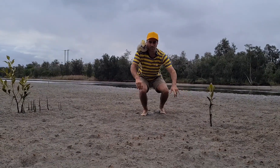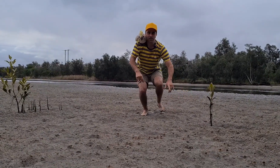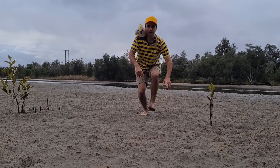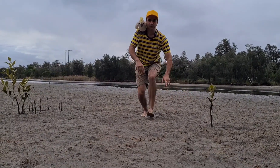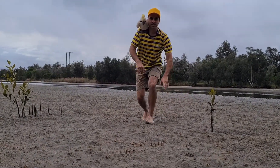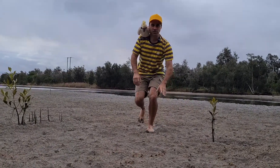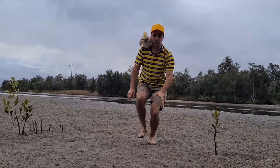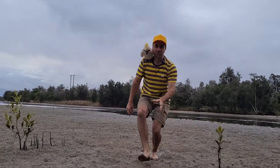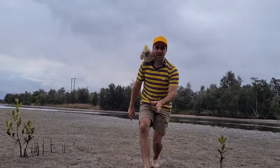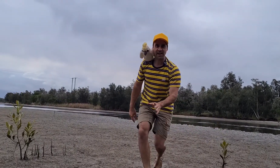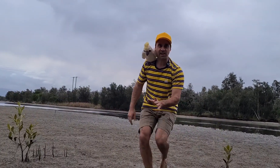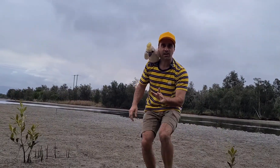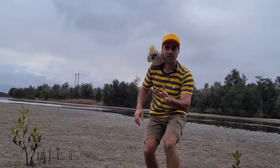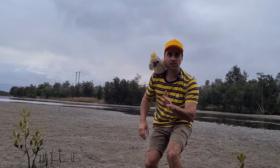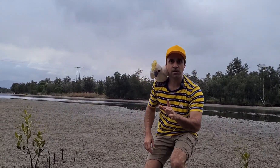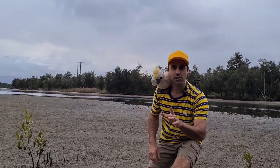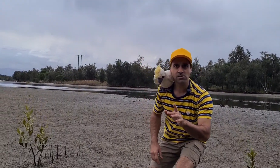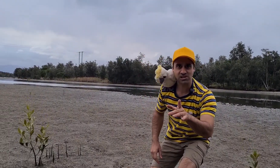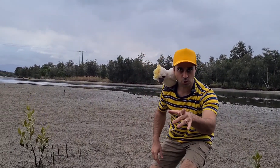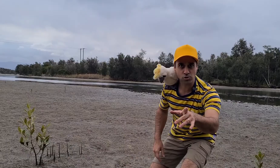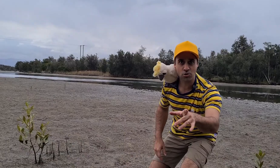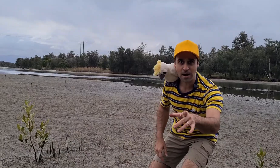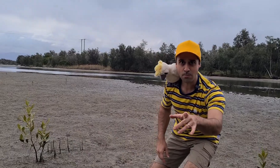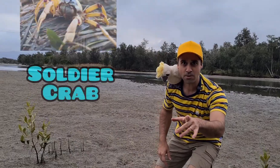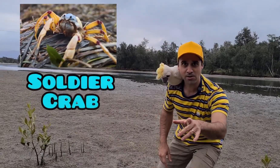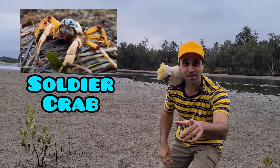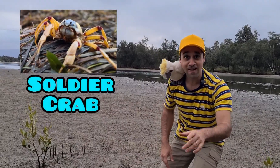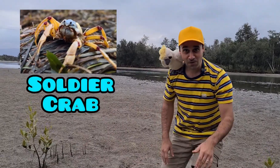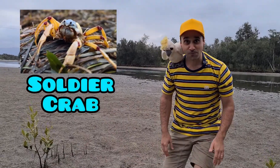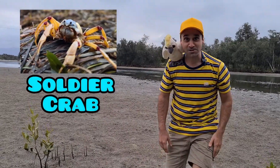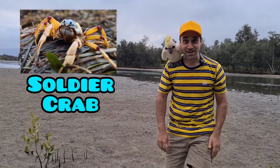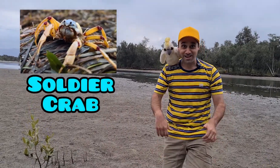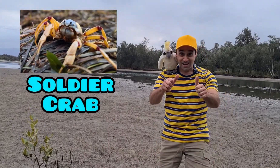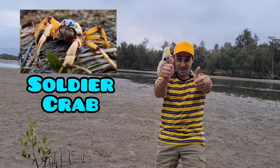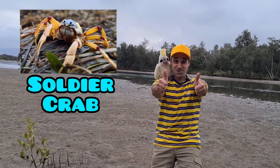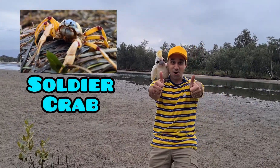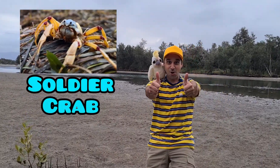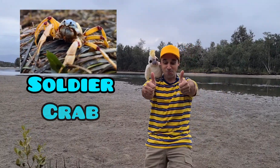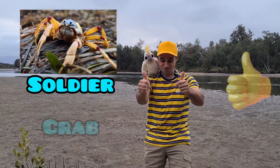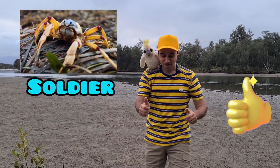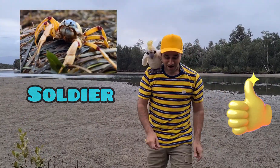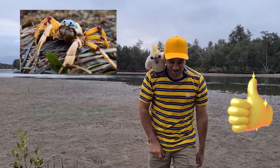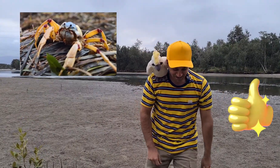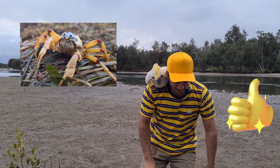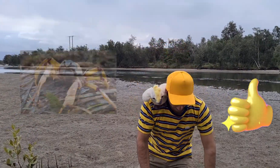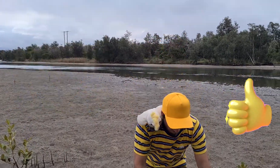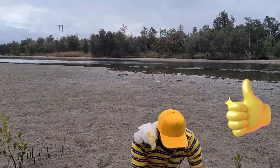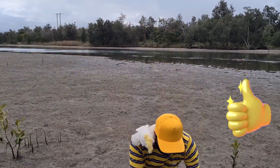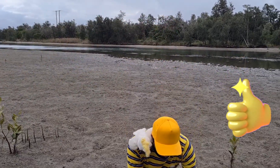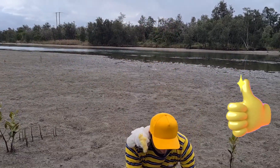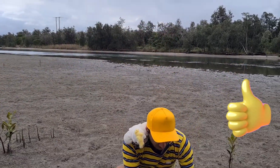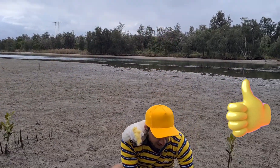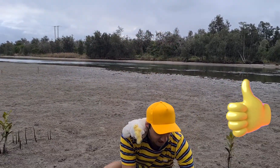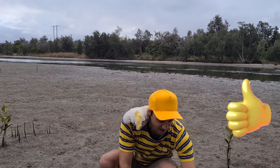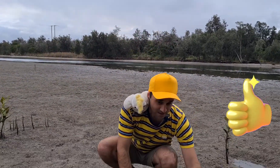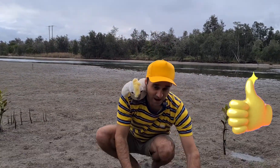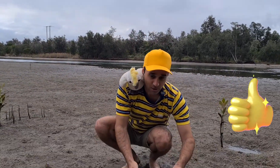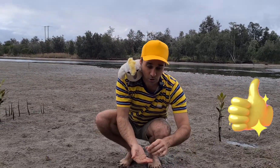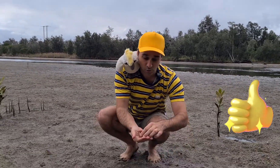Did you say soldier crab? If you did, you're right. These little guys here are called